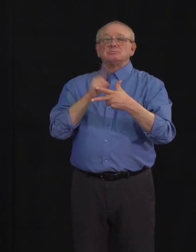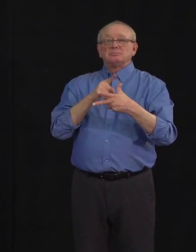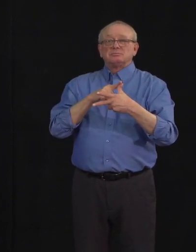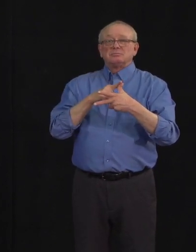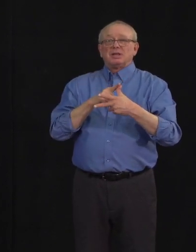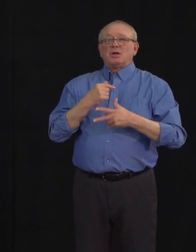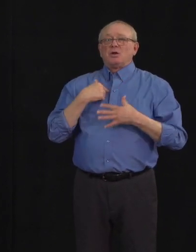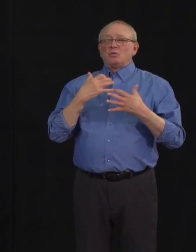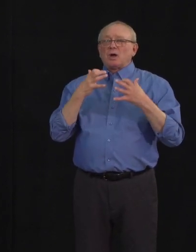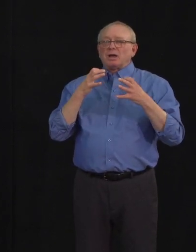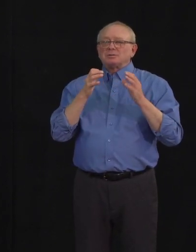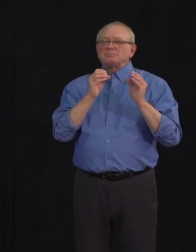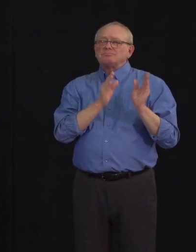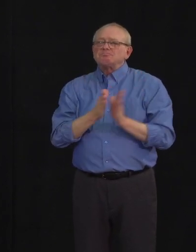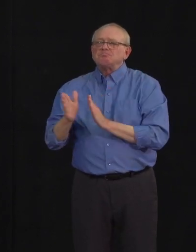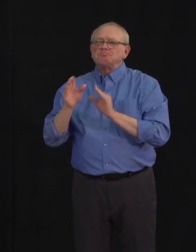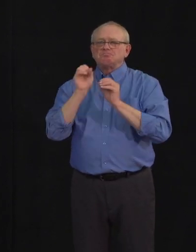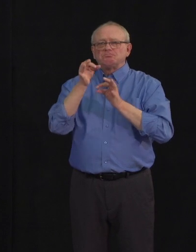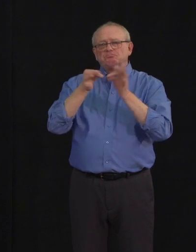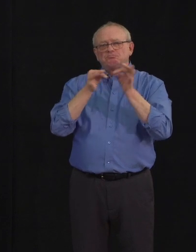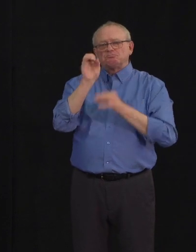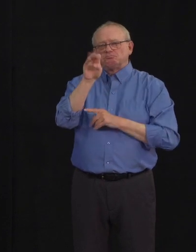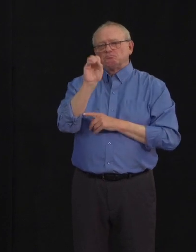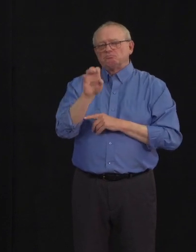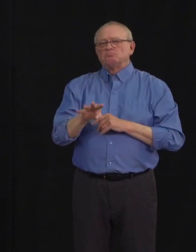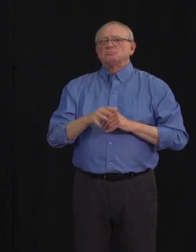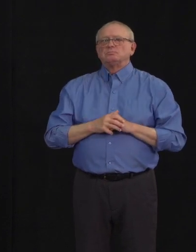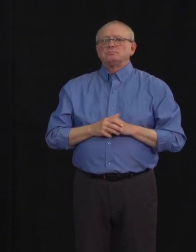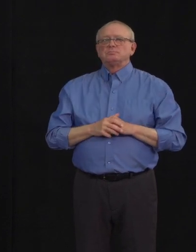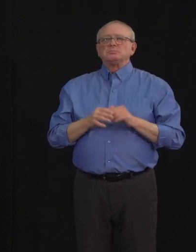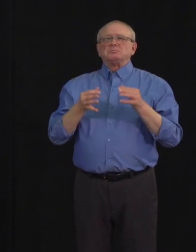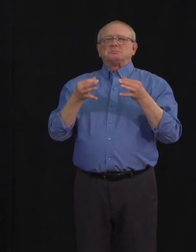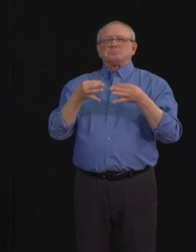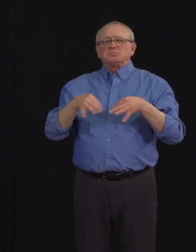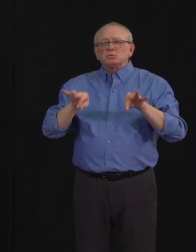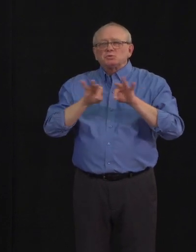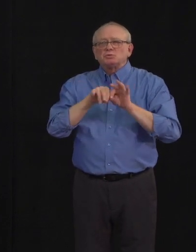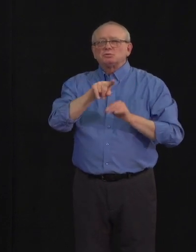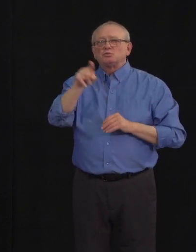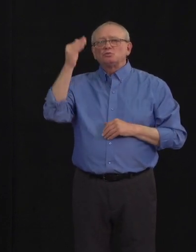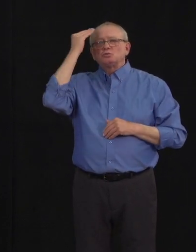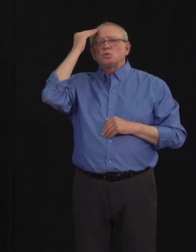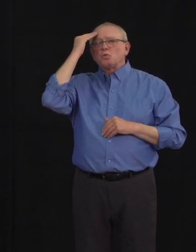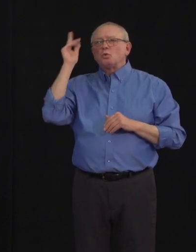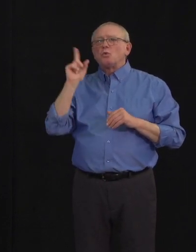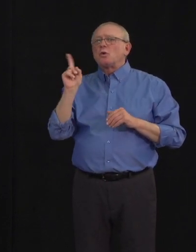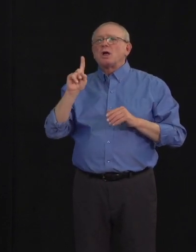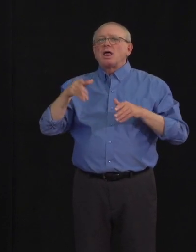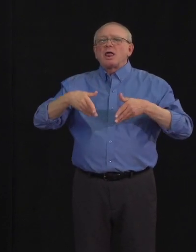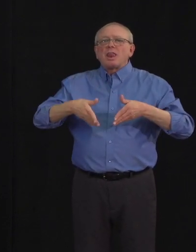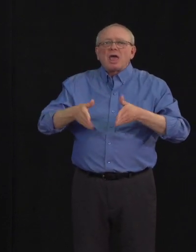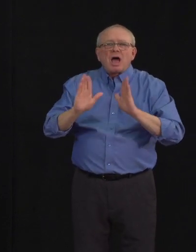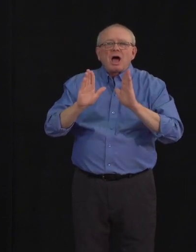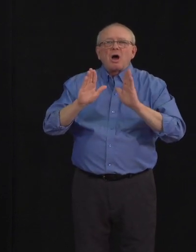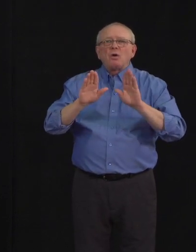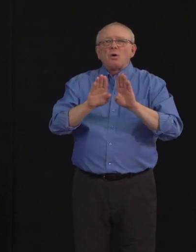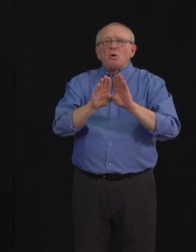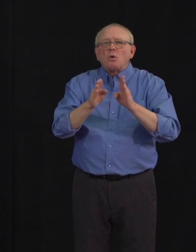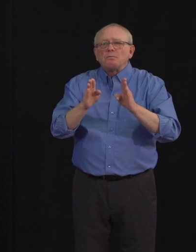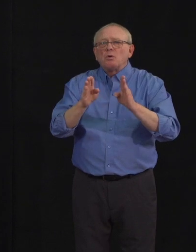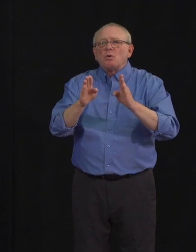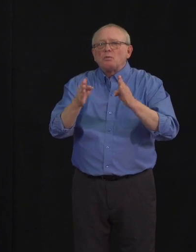to help Albertans have the best understanding of the measures we are watching as we consider the timing of Stage 1 of relaunch.